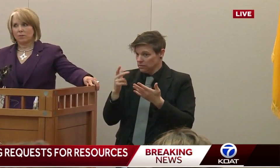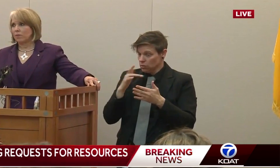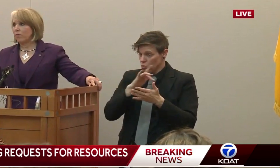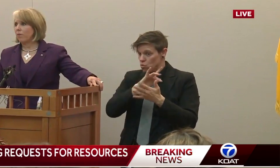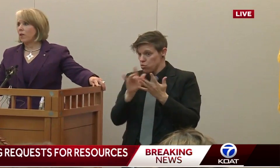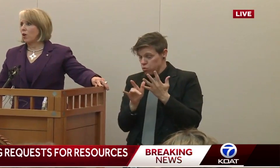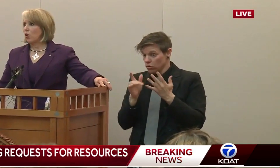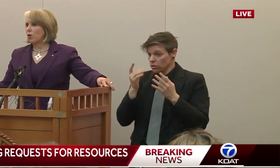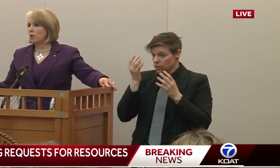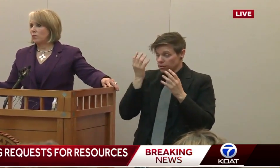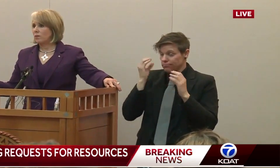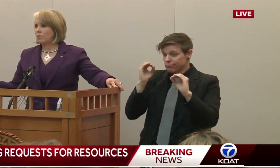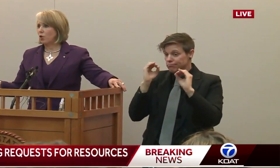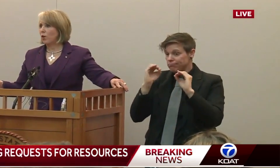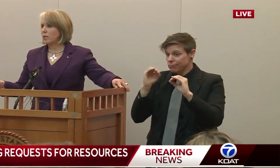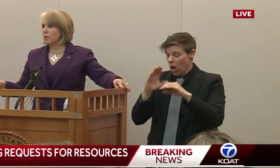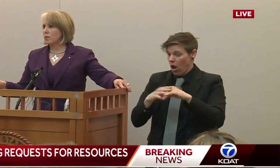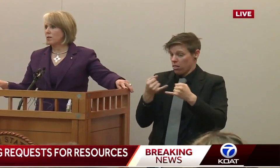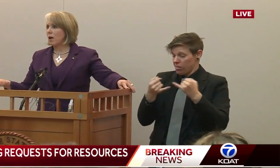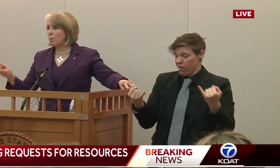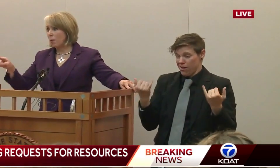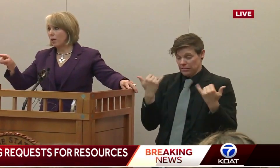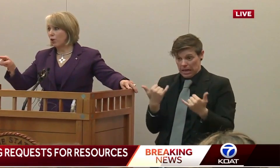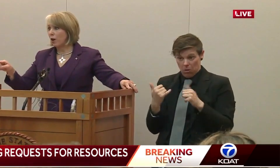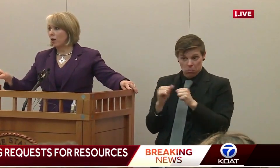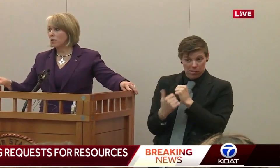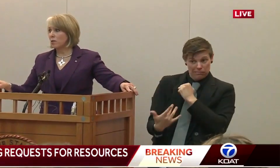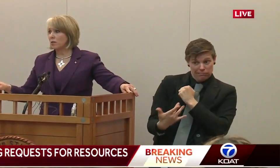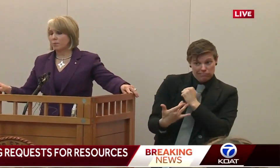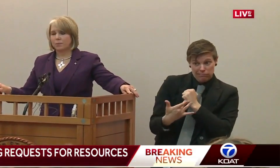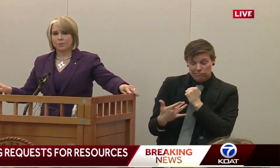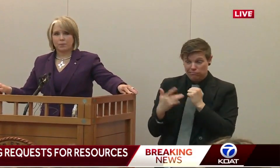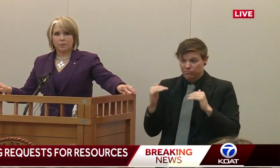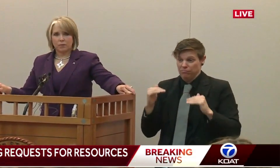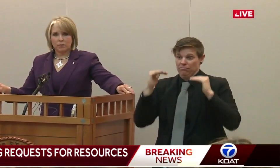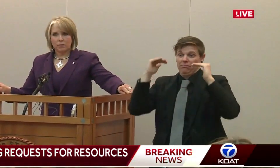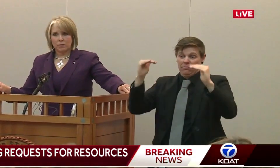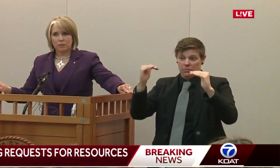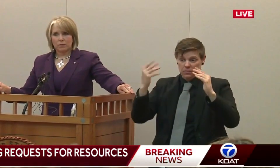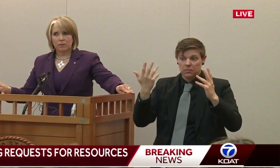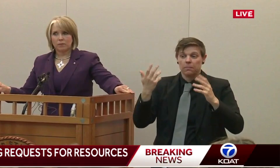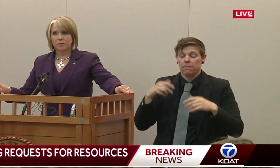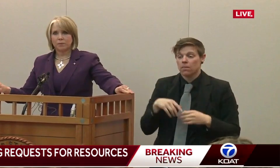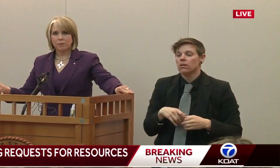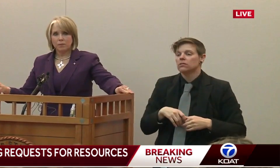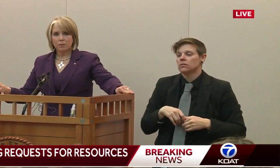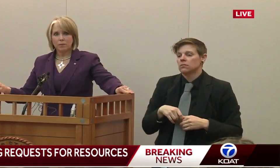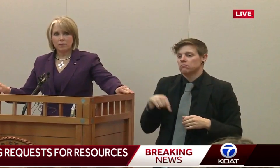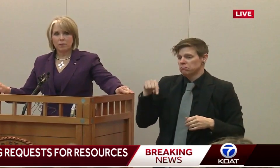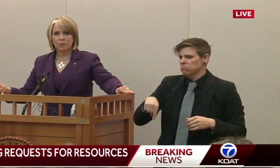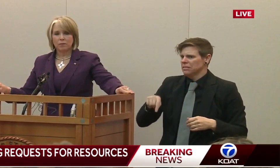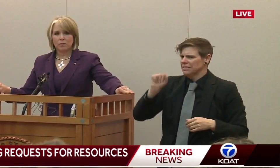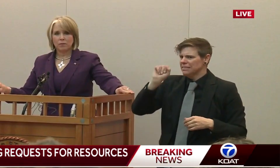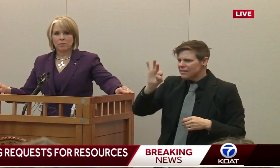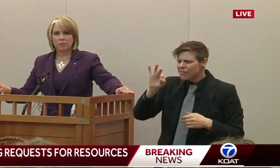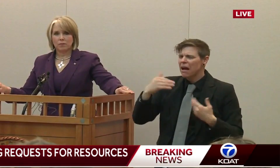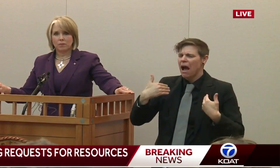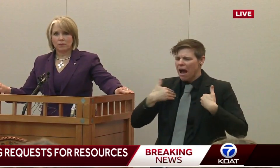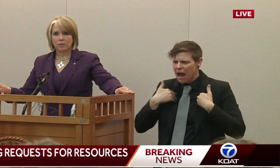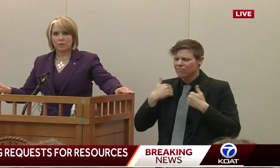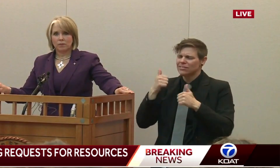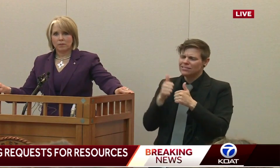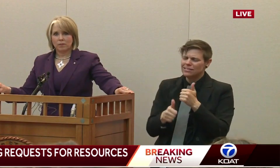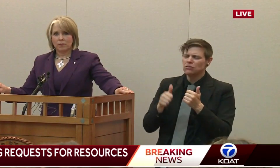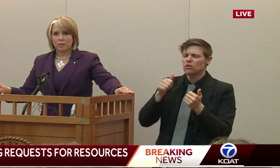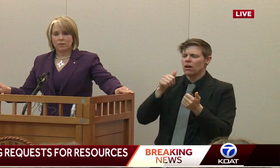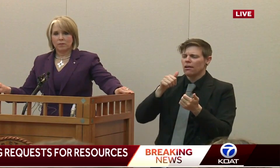know, technology infrastructure can really vary district to district. Santa Fe Public Schools has a laptop and a tablet for every kid. A